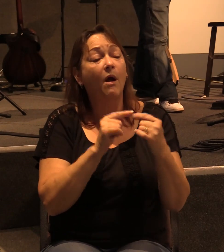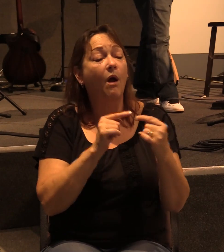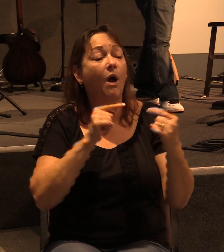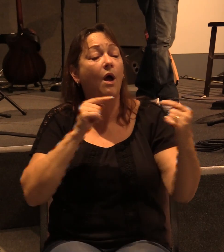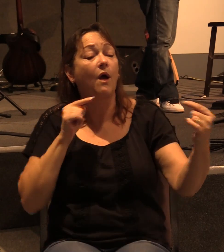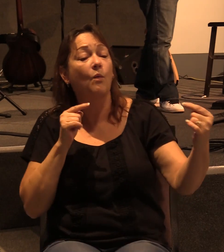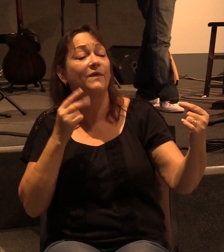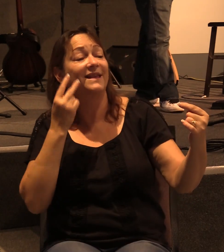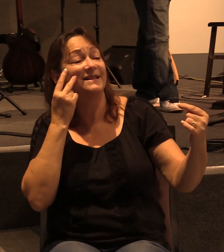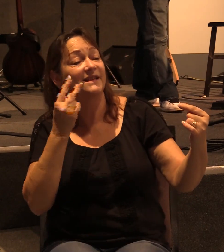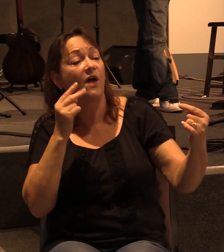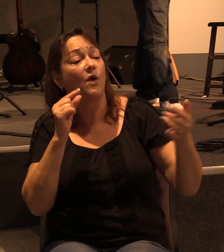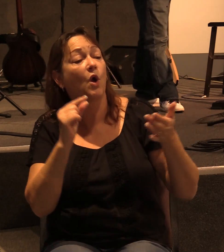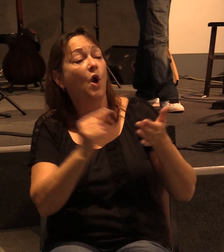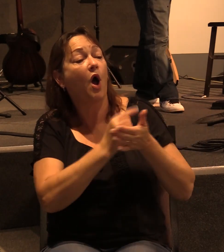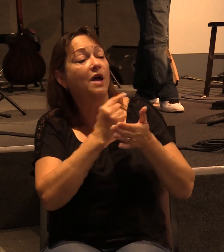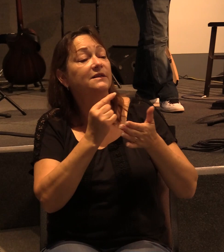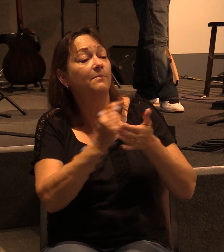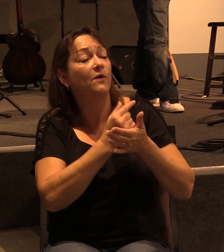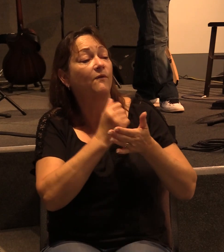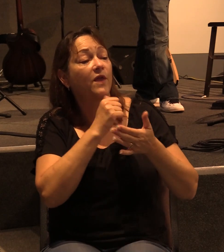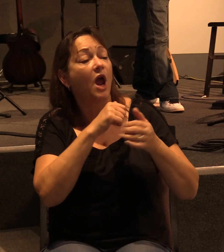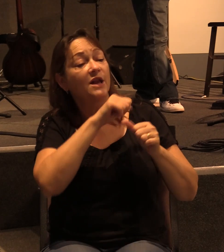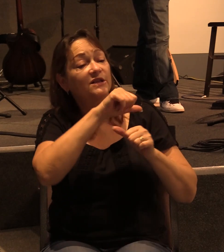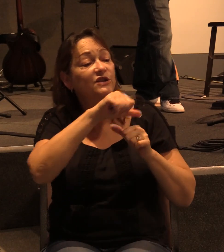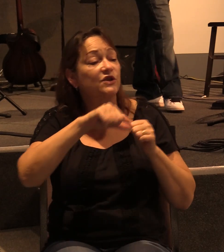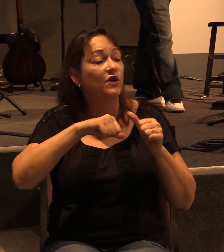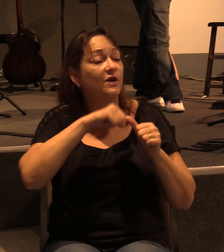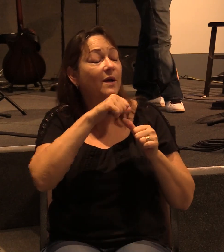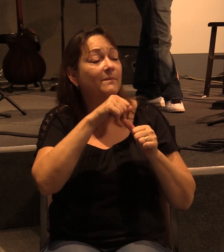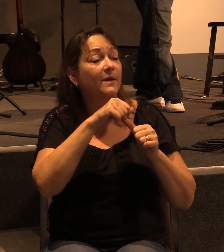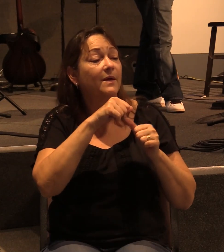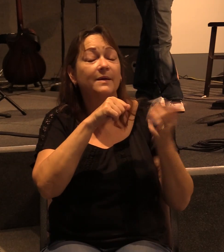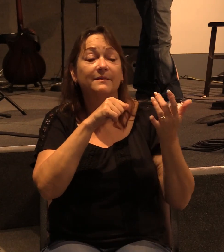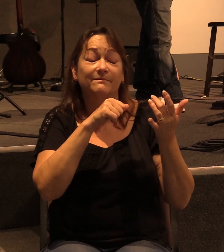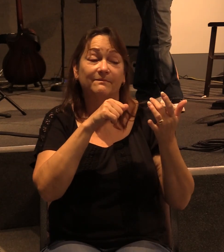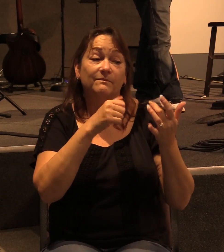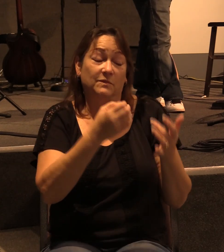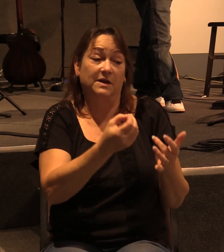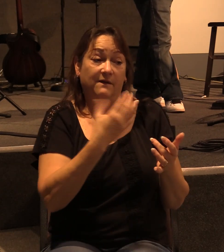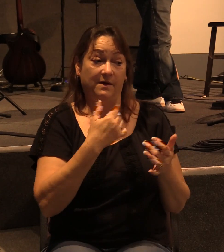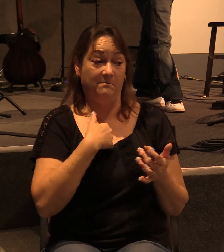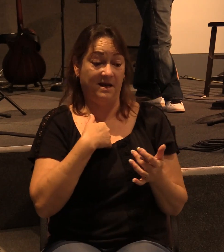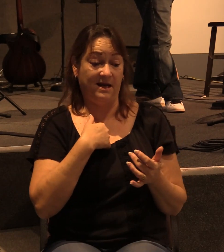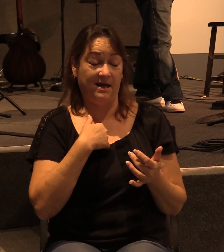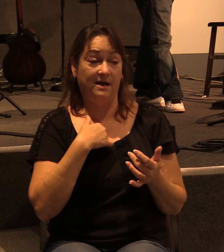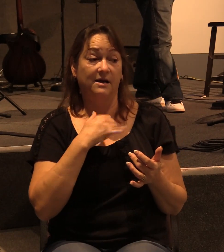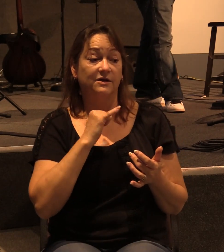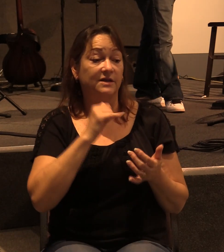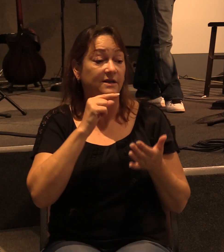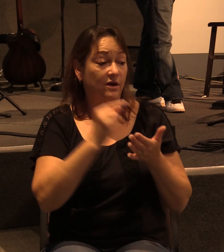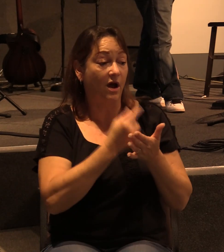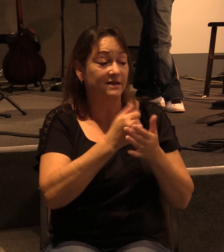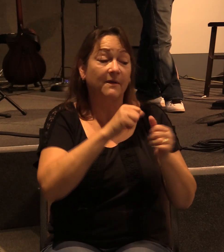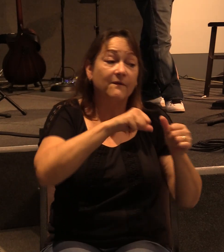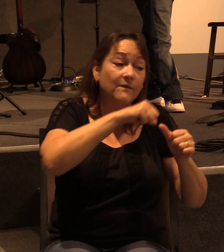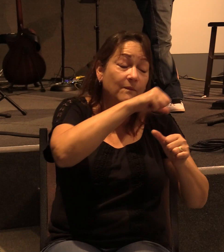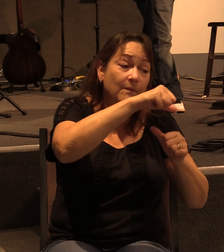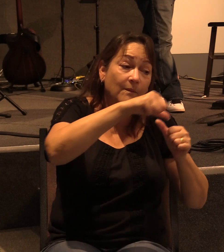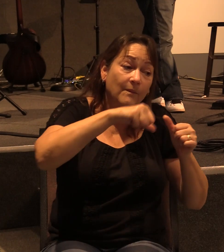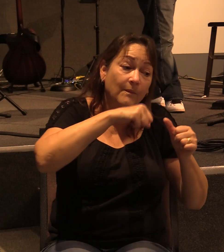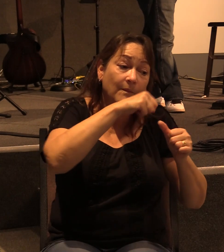when they saw that the gospel for the uncircumcised has been committed to me just as the gospel for the